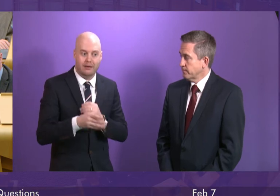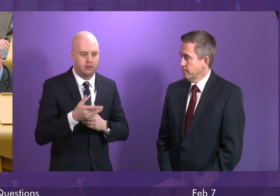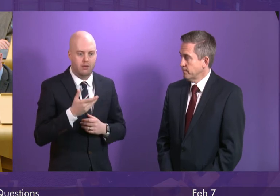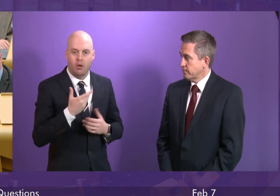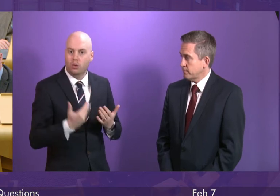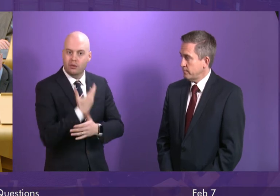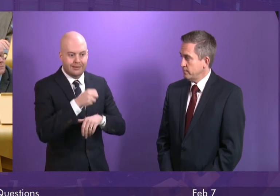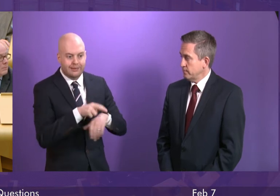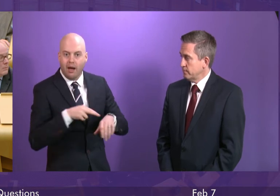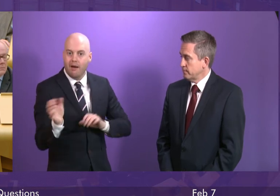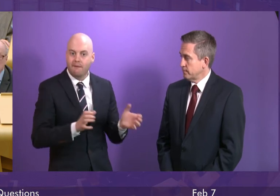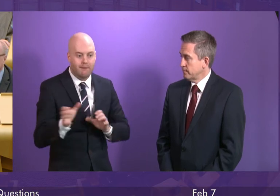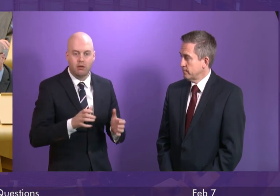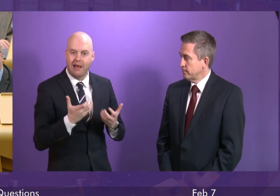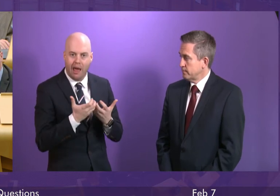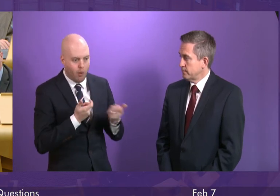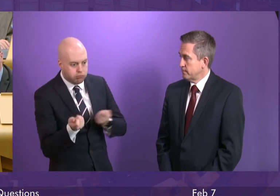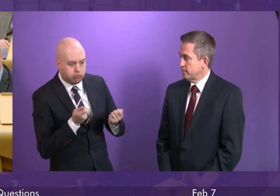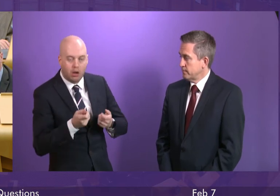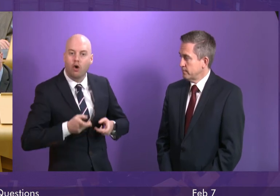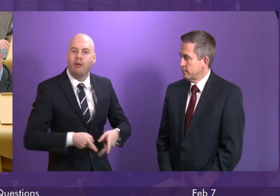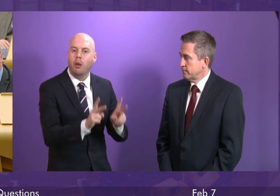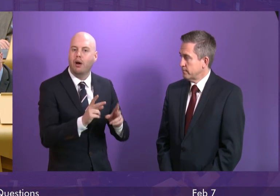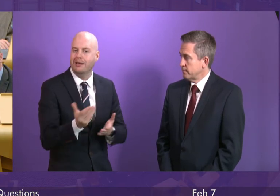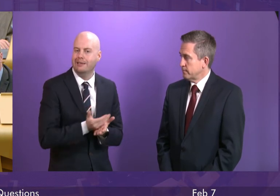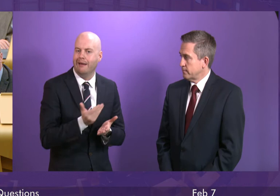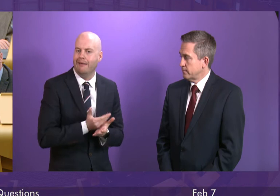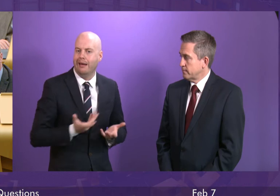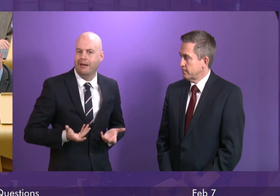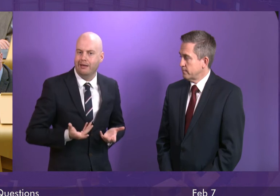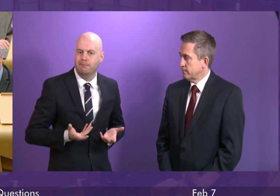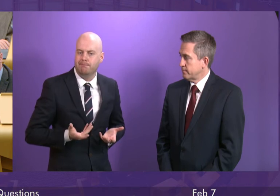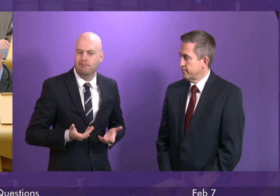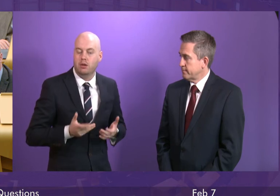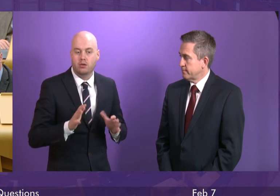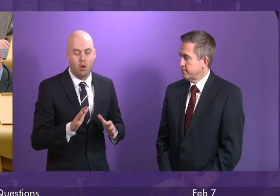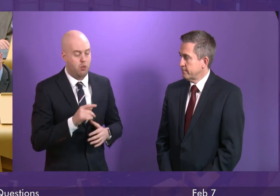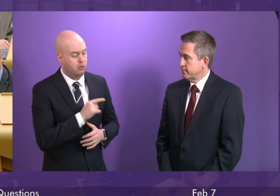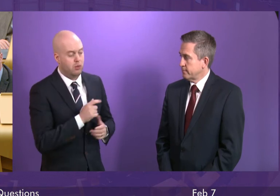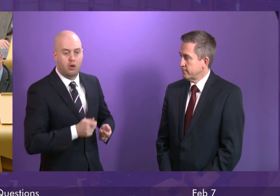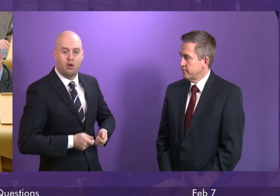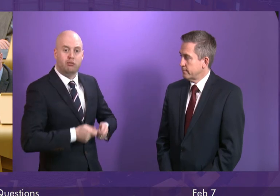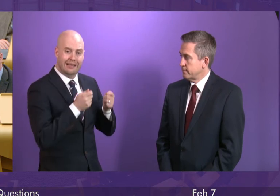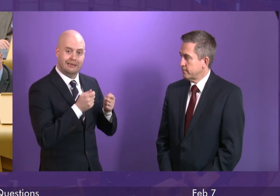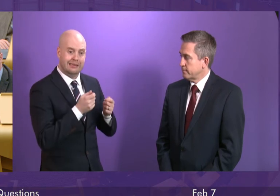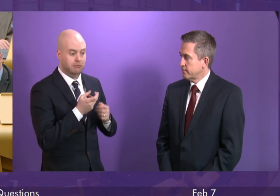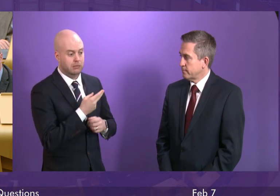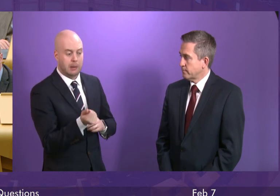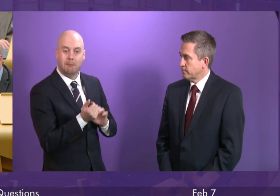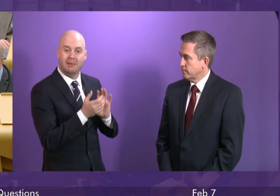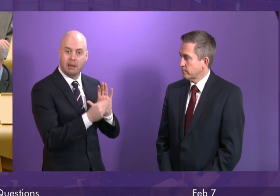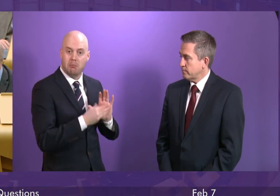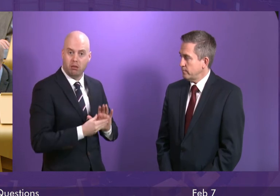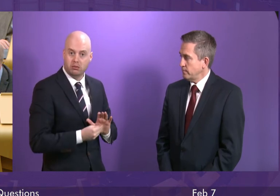of staff to operate the railway safely. Now, Mr Harvey raises the specific examples of